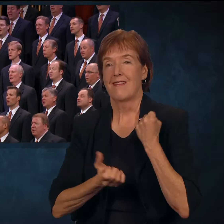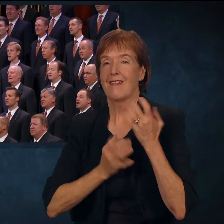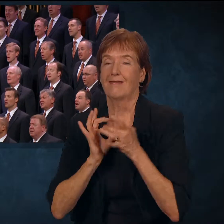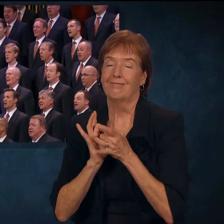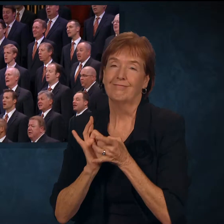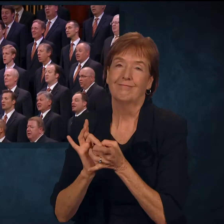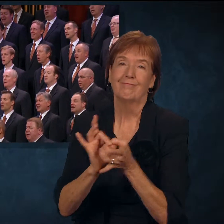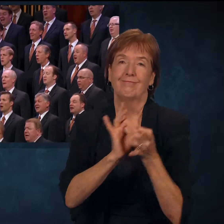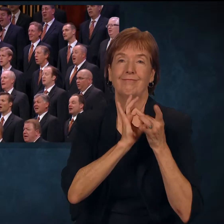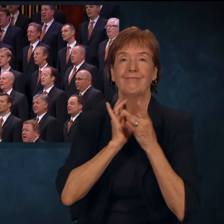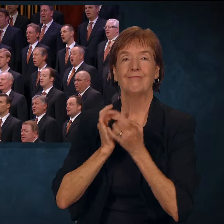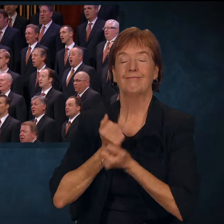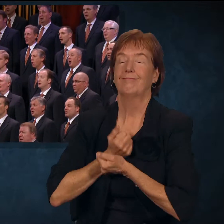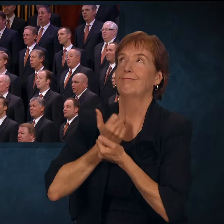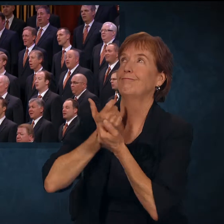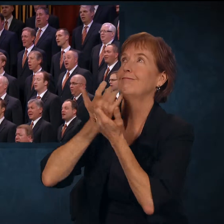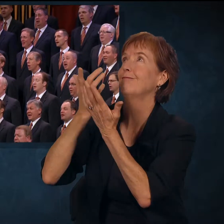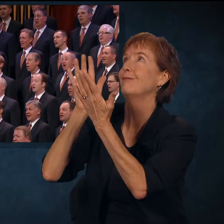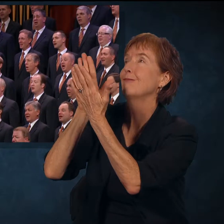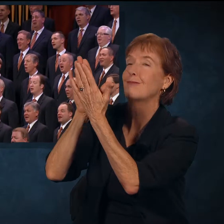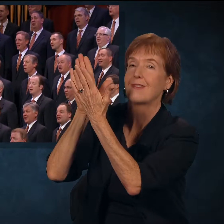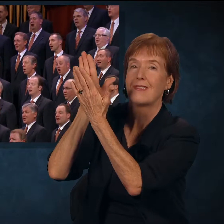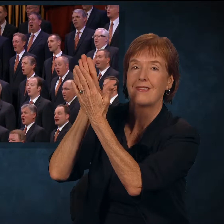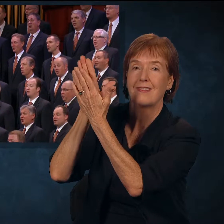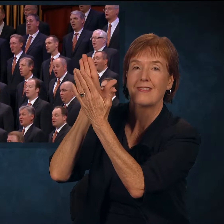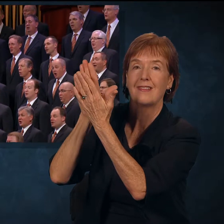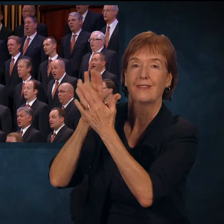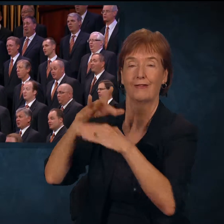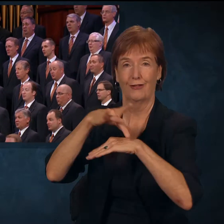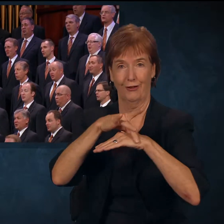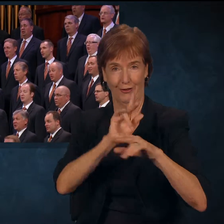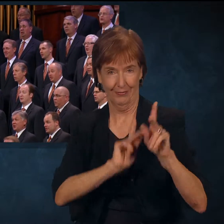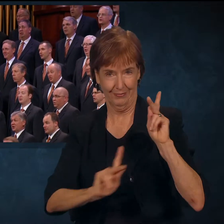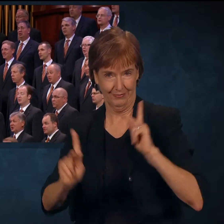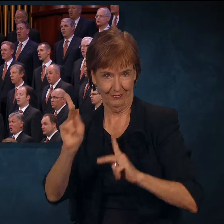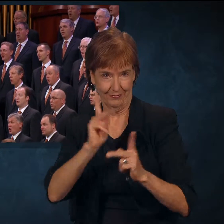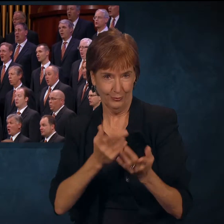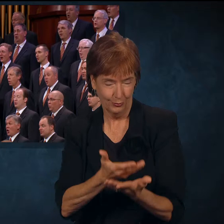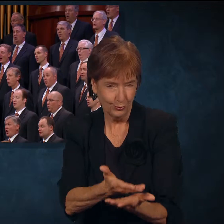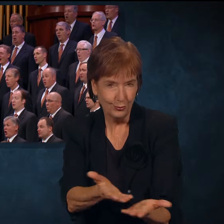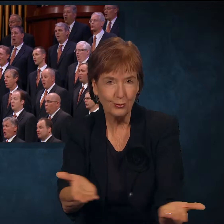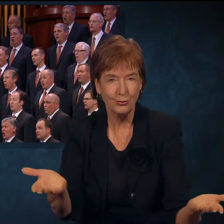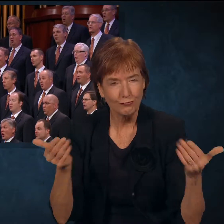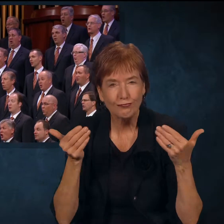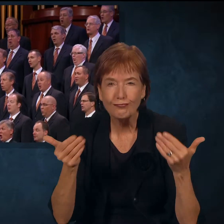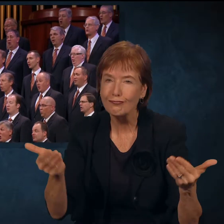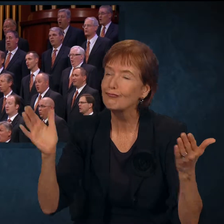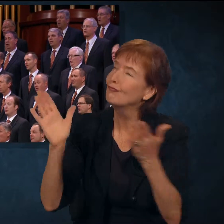voice, Let all men on earth rejoice.